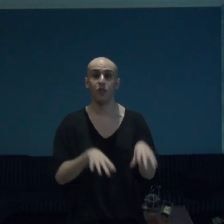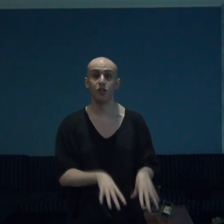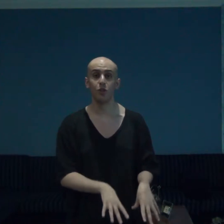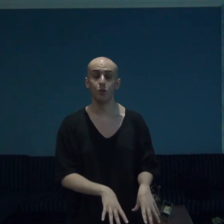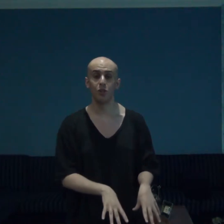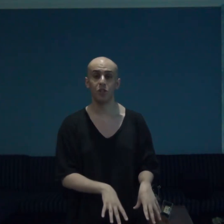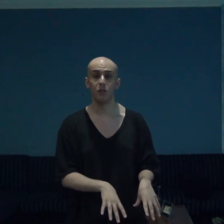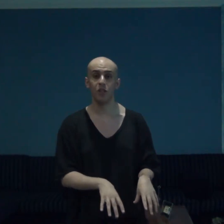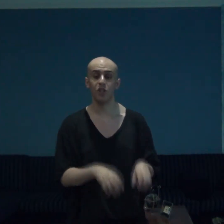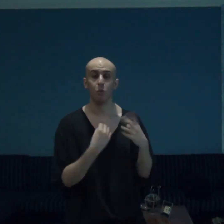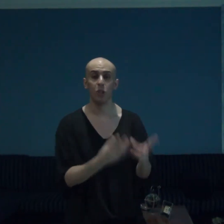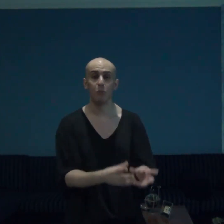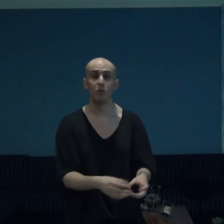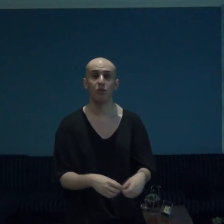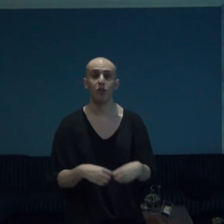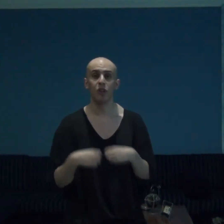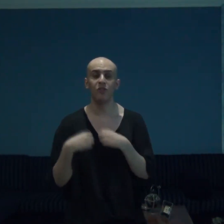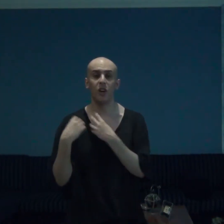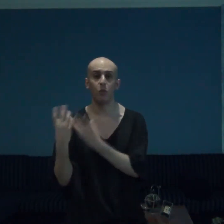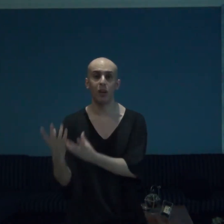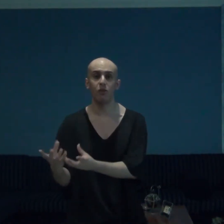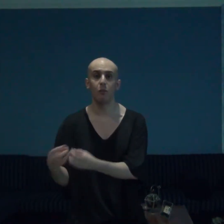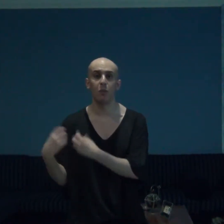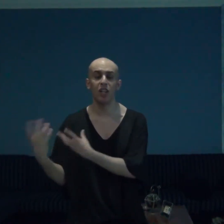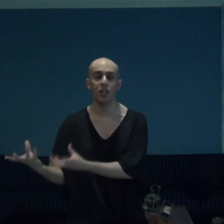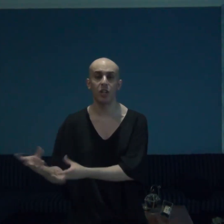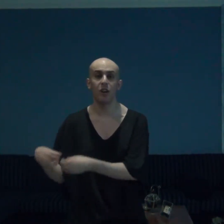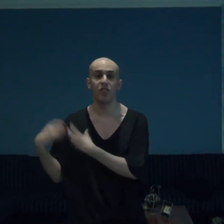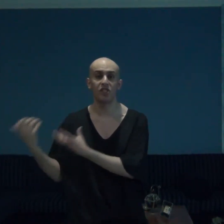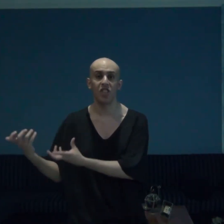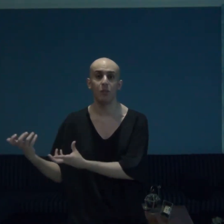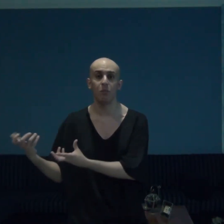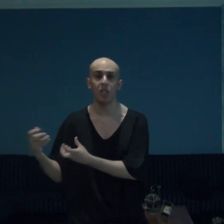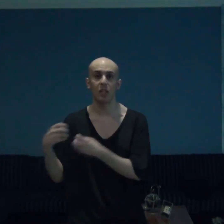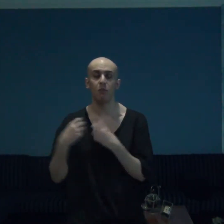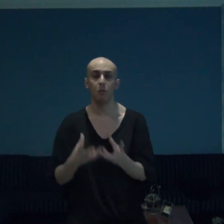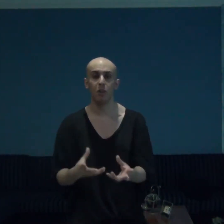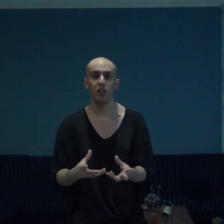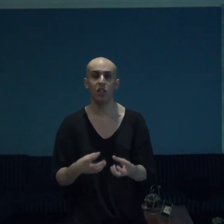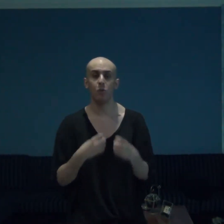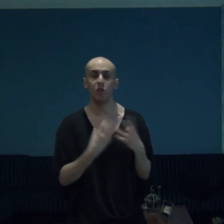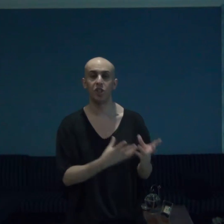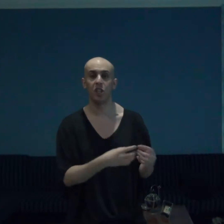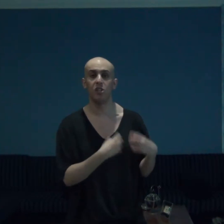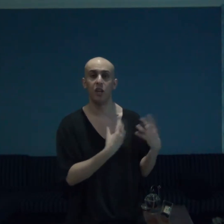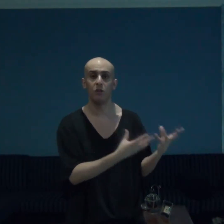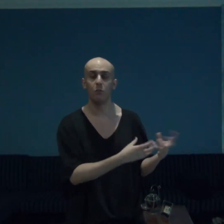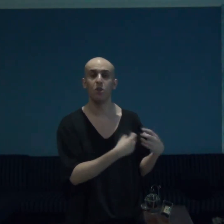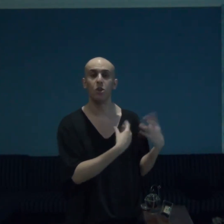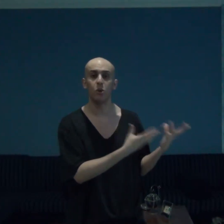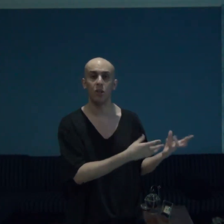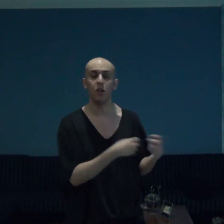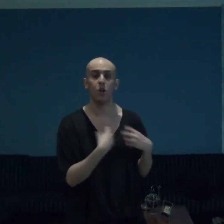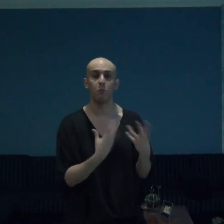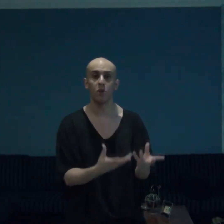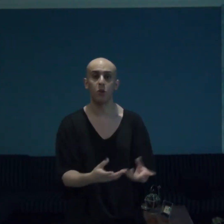this new series will be revolved around the manga of the same name the manga which Kentaro Miura or Miura